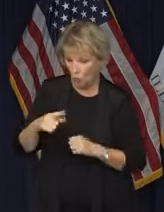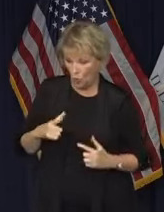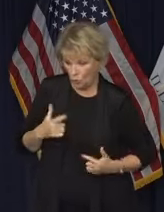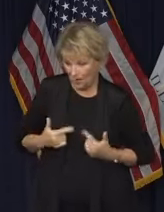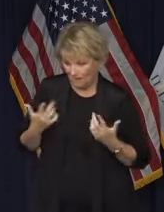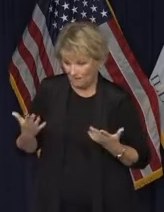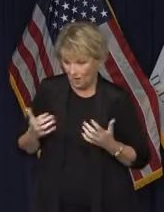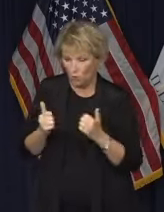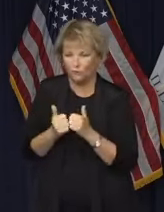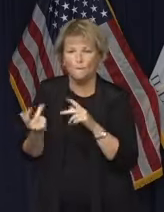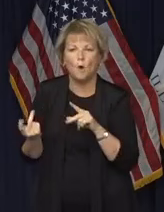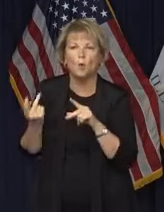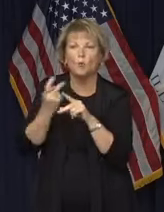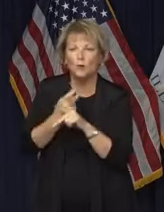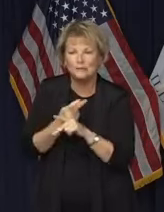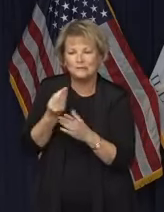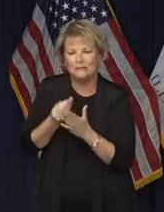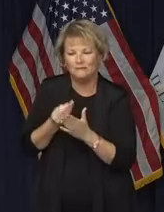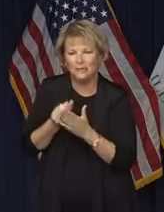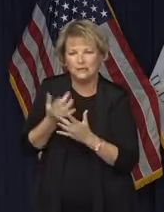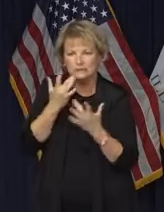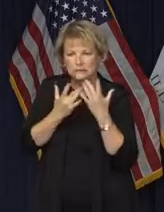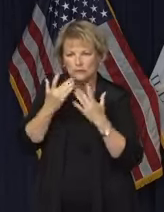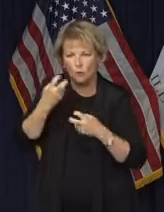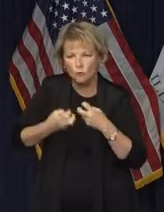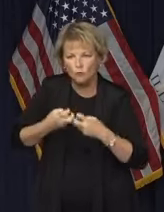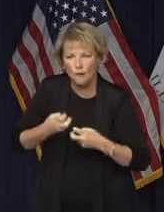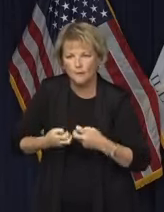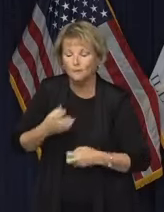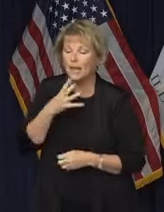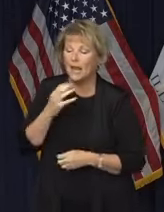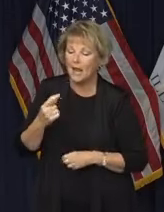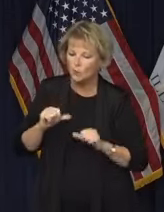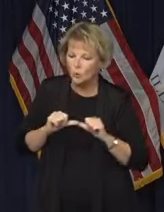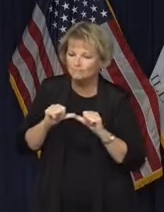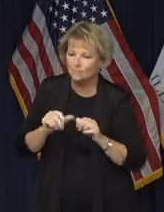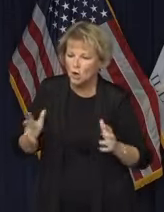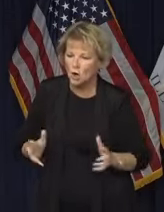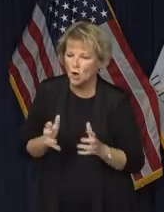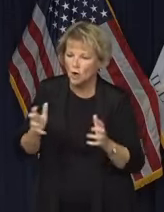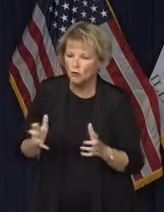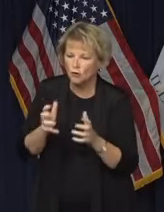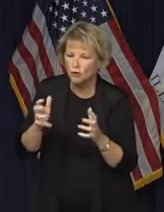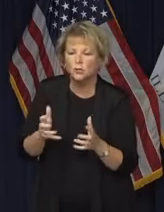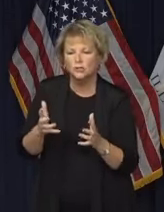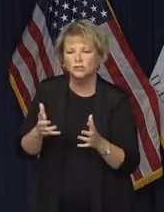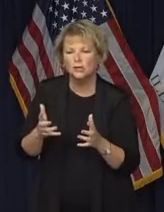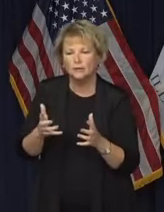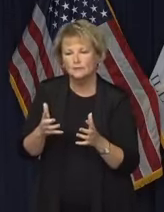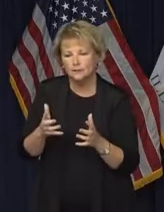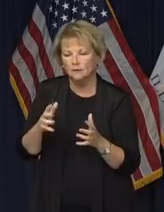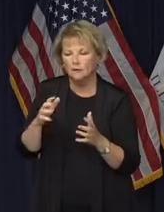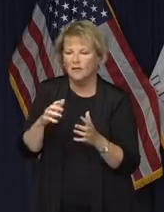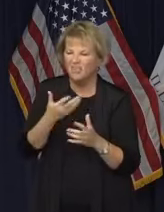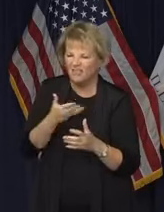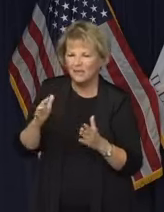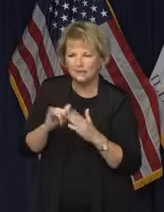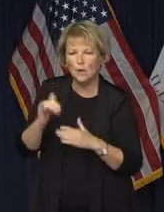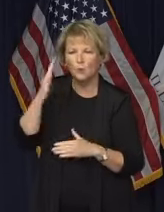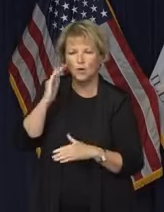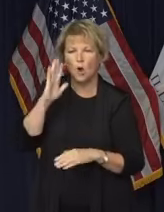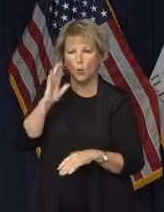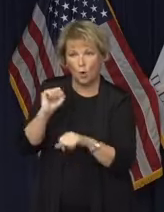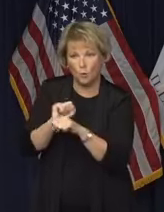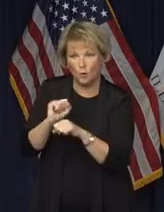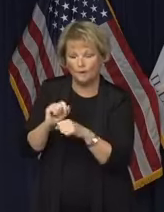effects of the financial downturn, and we've consistently encouraged the mitigation efforts that we know work, and that's